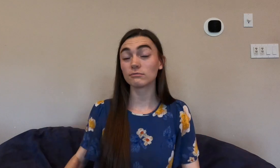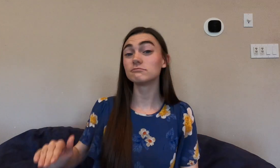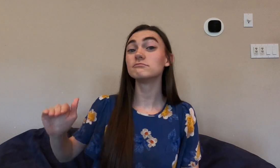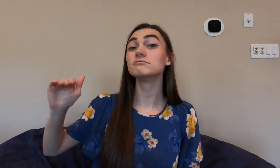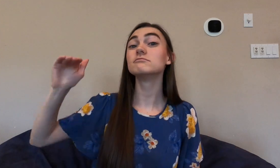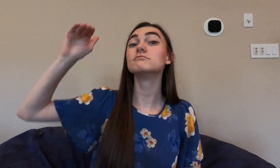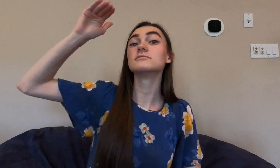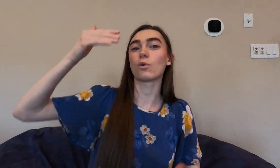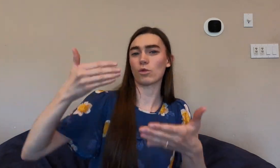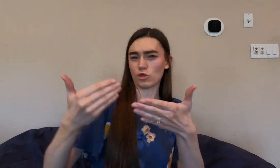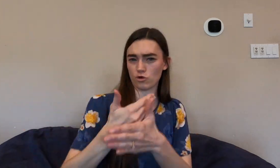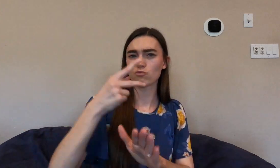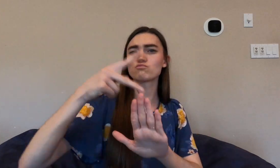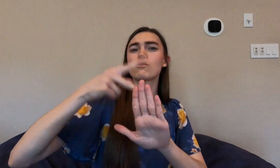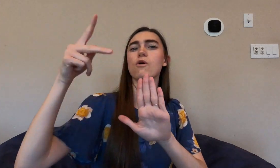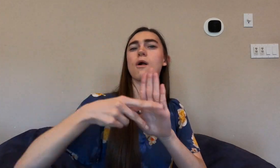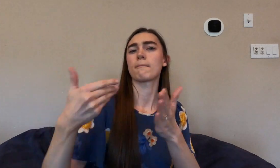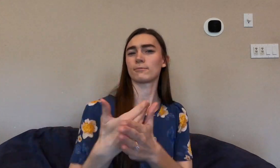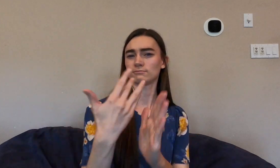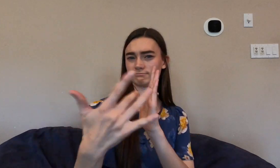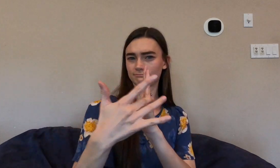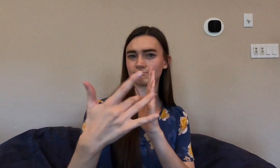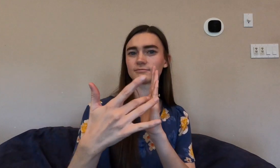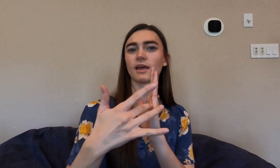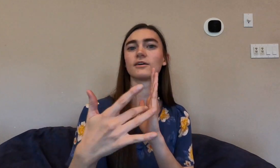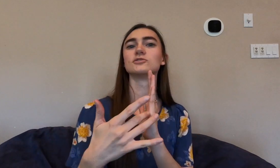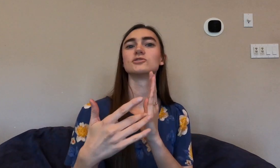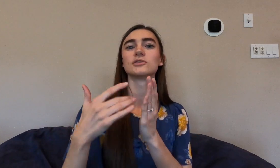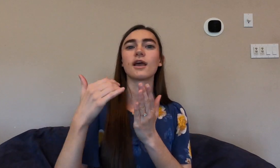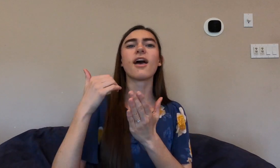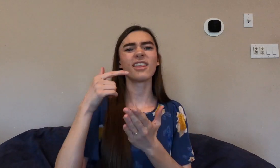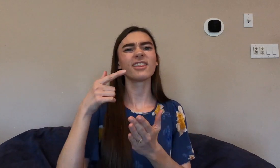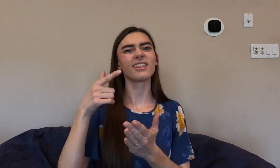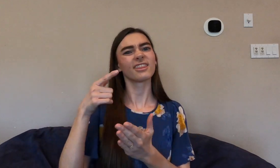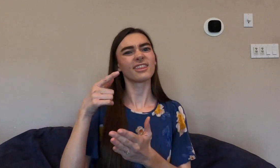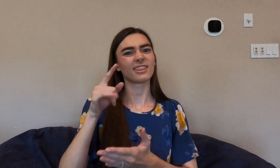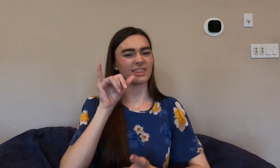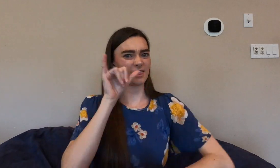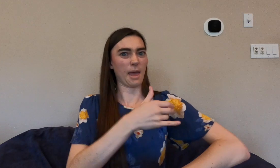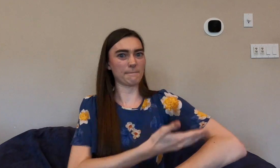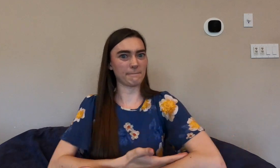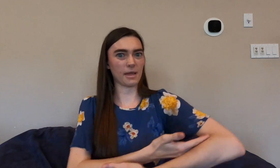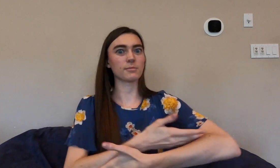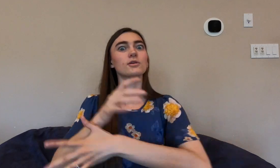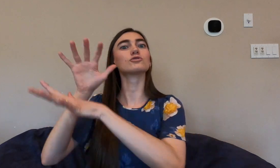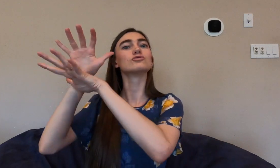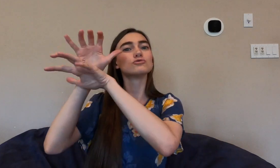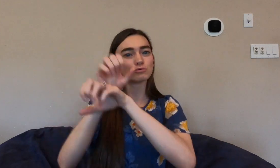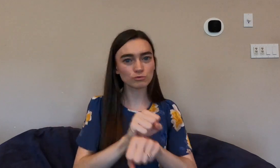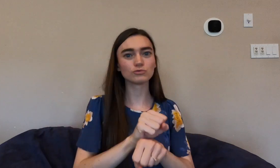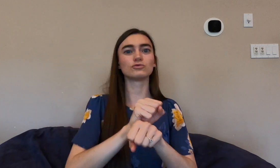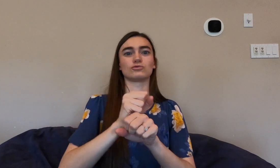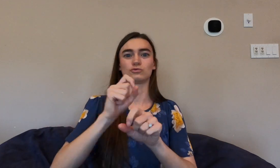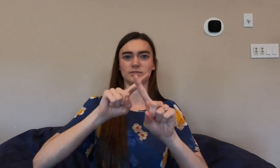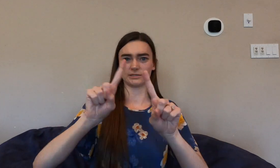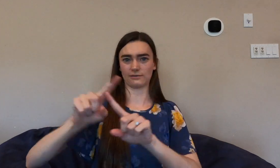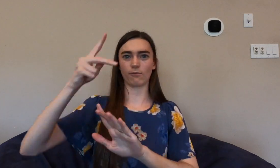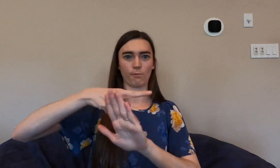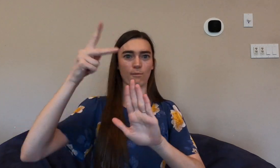and grows up with the new programs and new technology. That baby is used to the